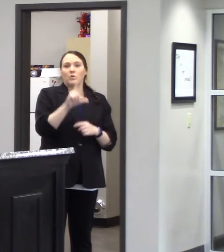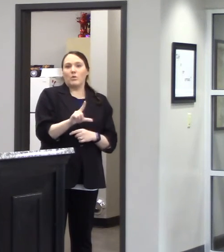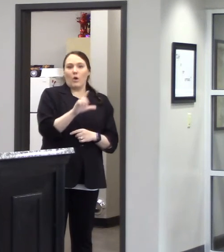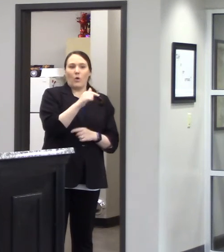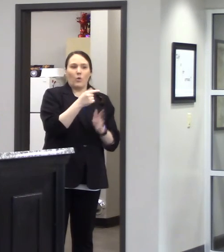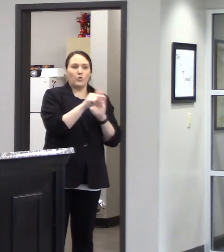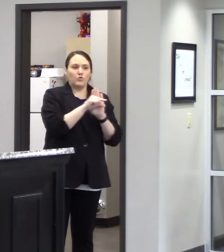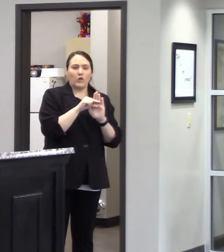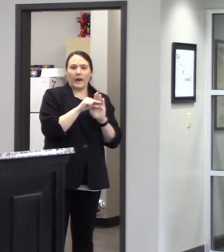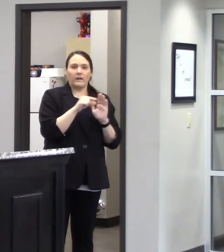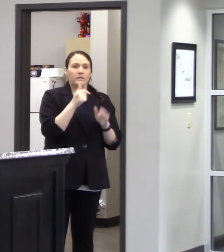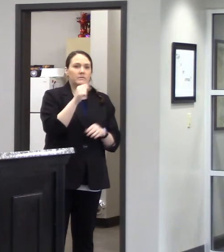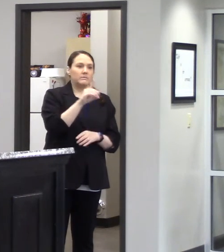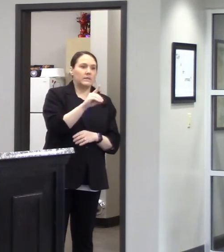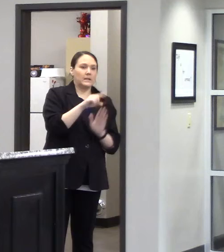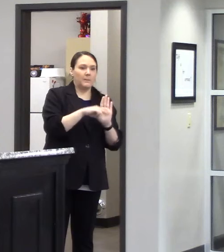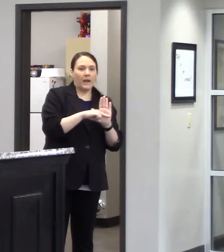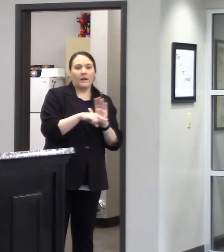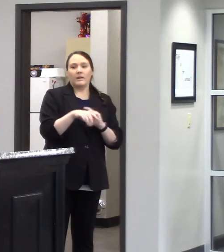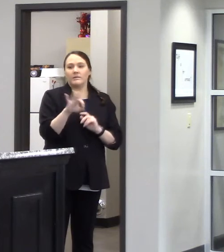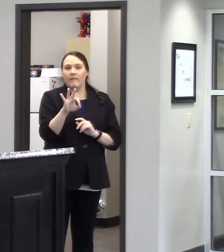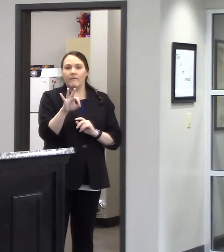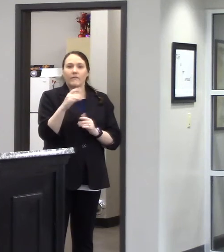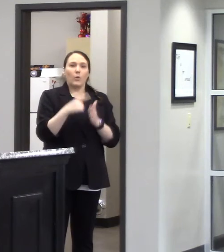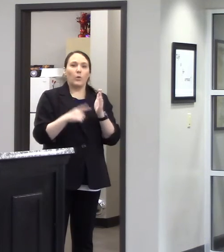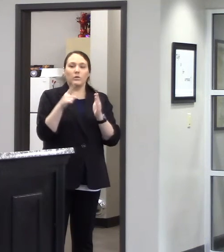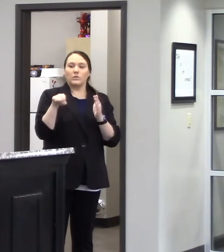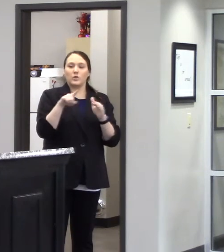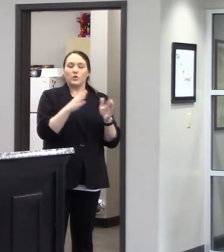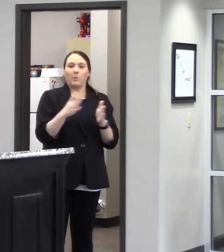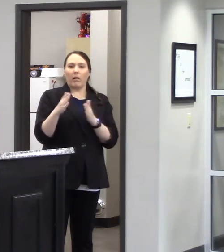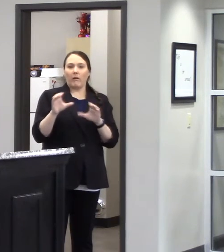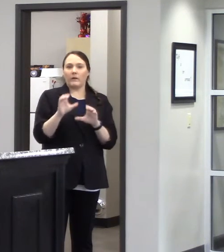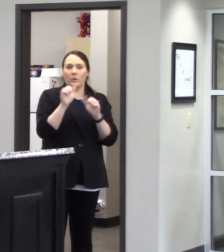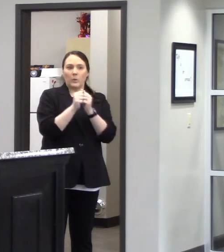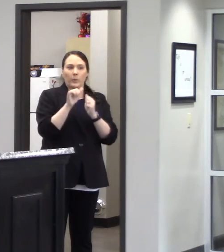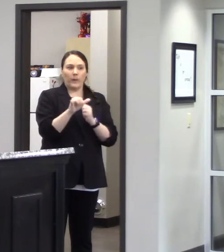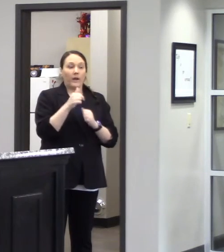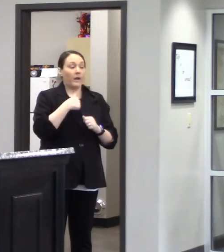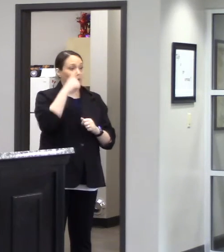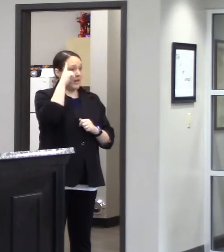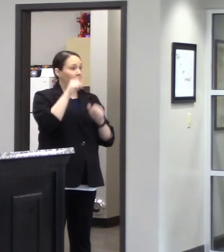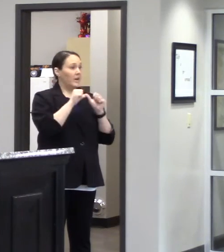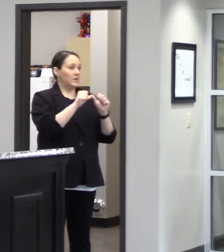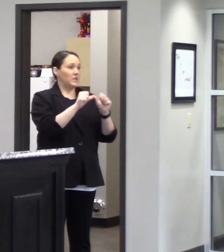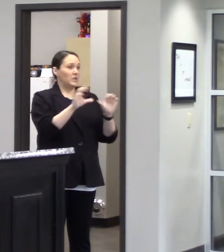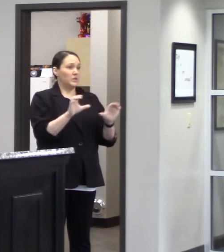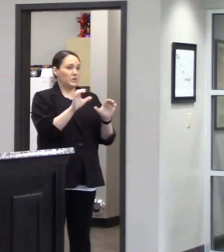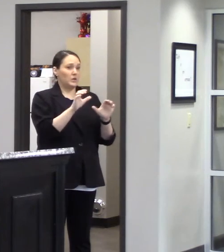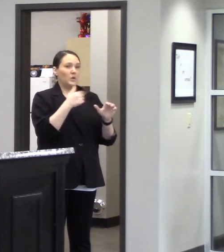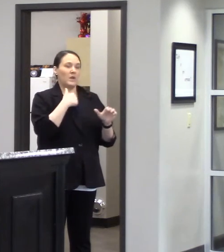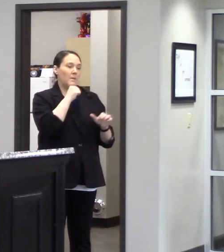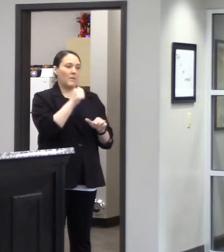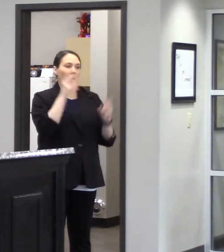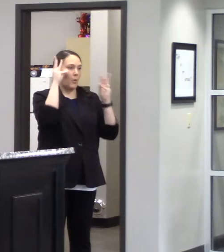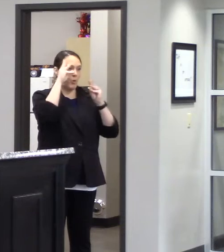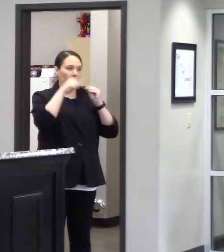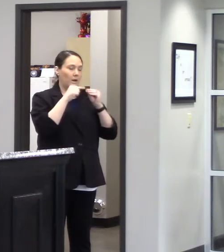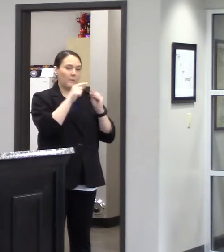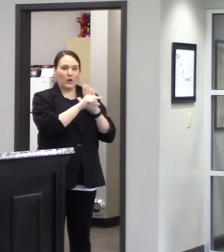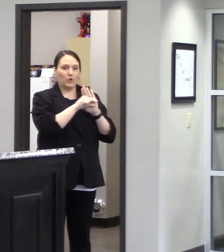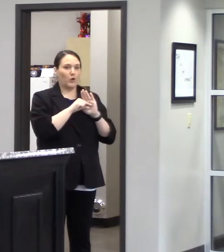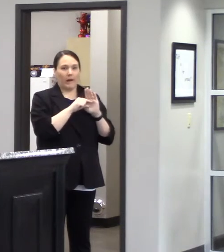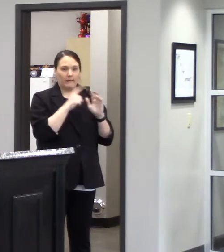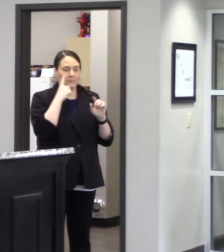what do you all plan to do to raise those grades well i think we continue to do what we're doing i'm not real worried about those grades because